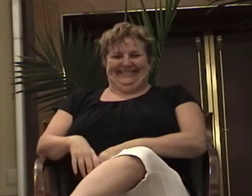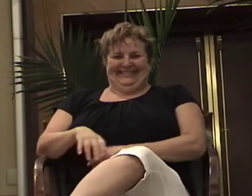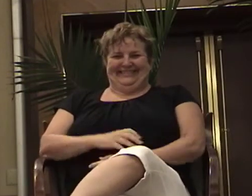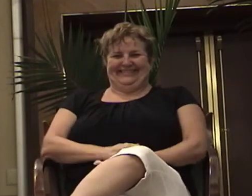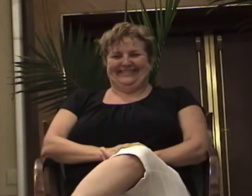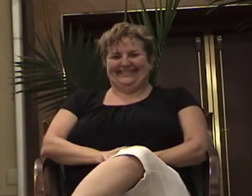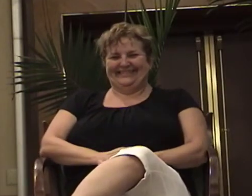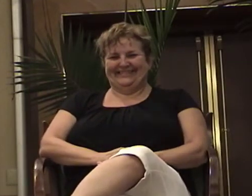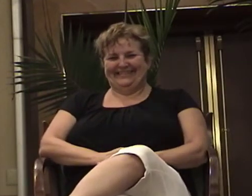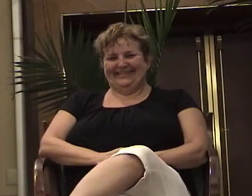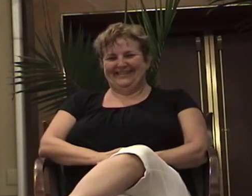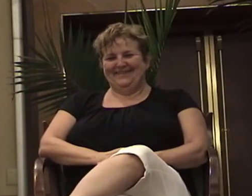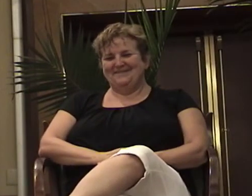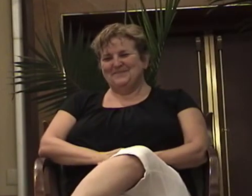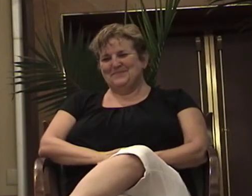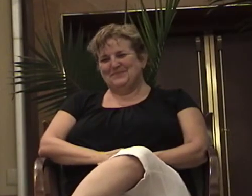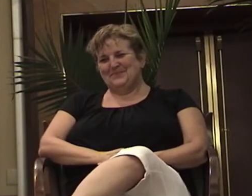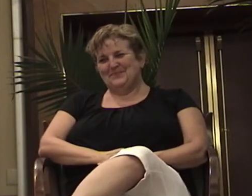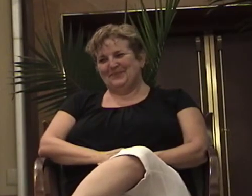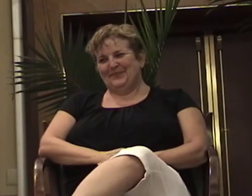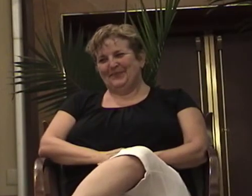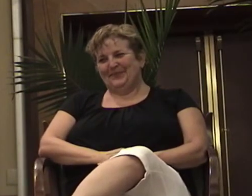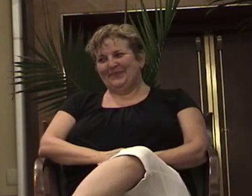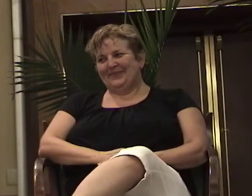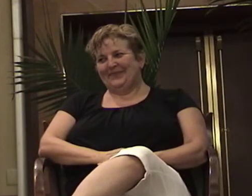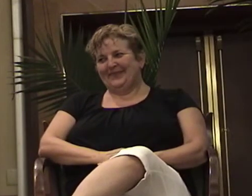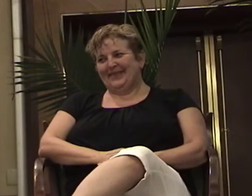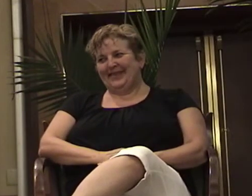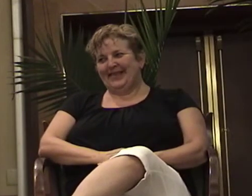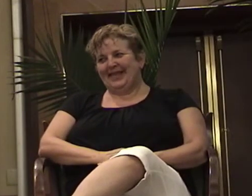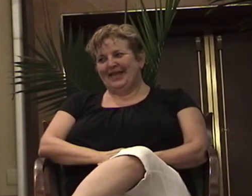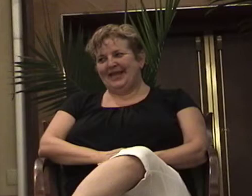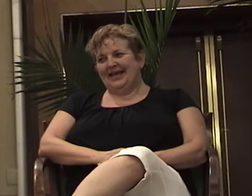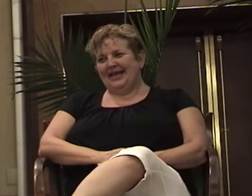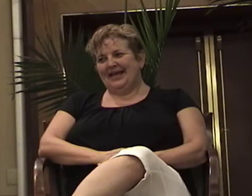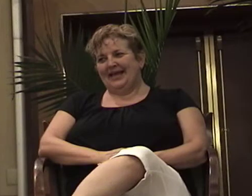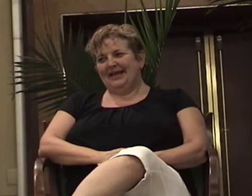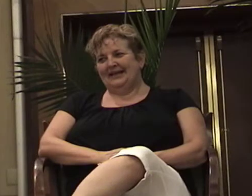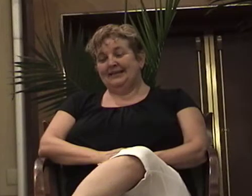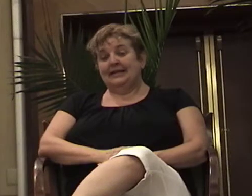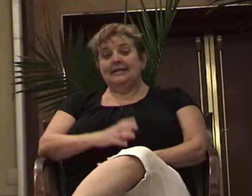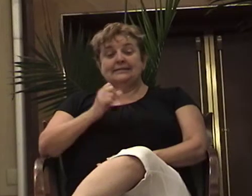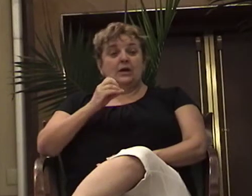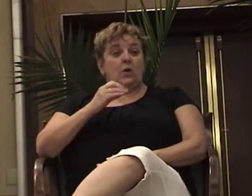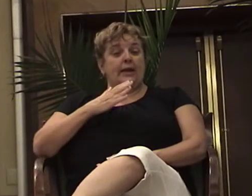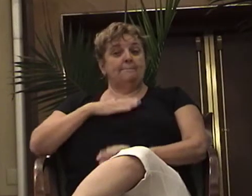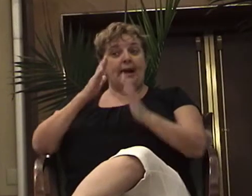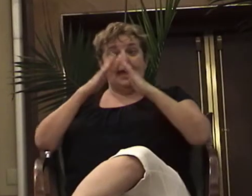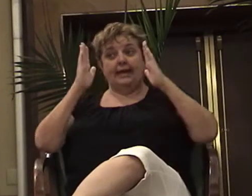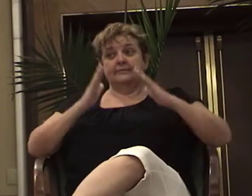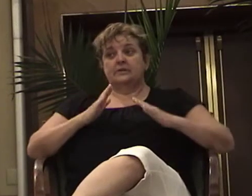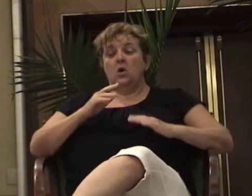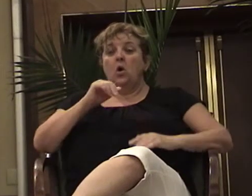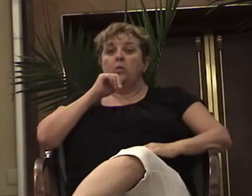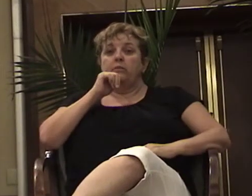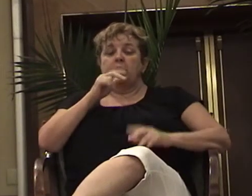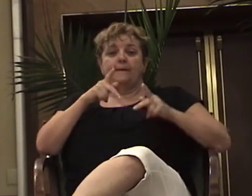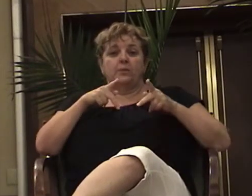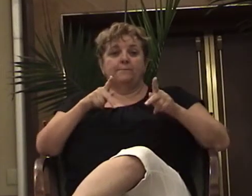so, in my household we couldn't use the word ain't. We had to talk proper English.